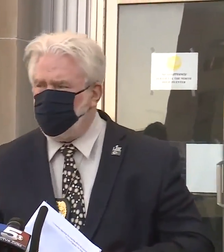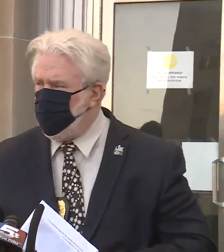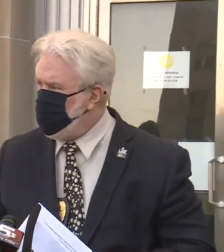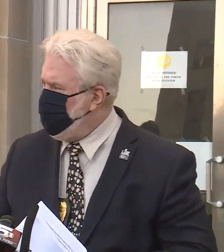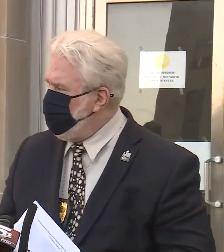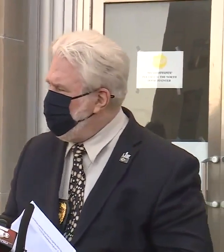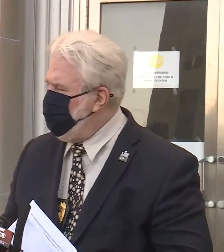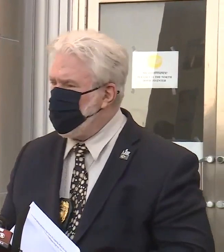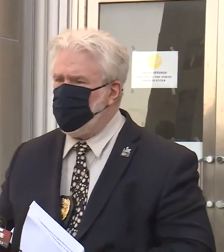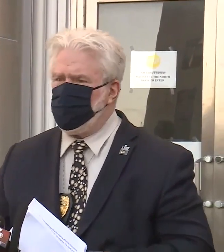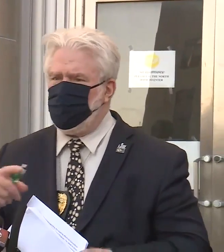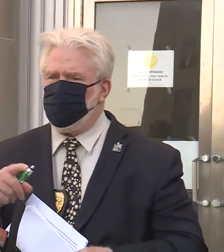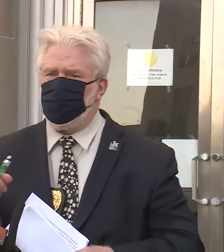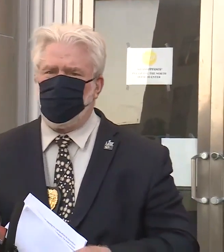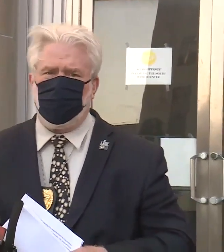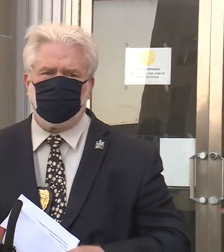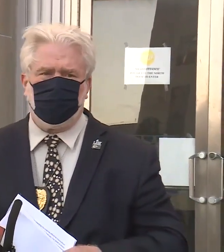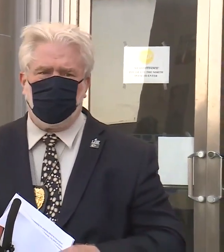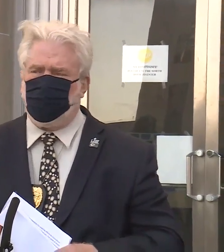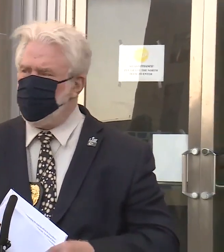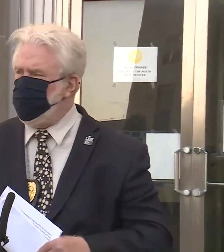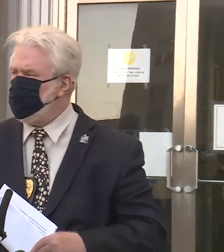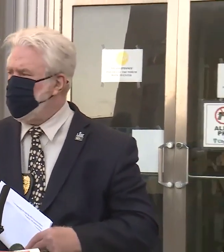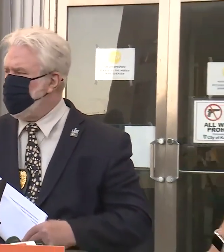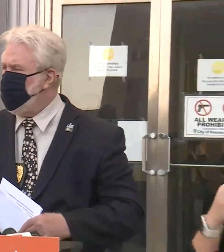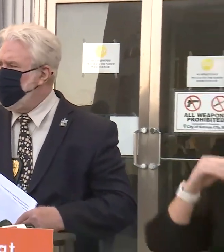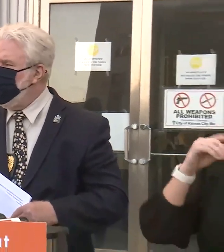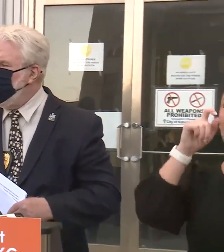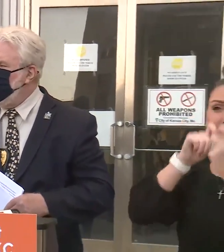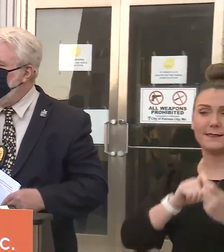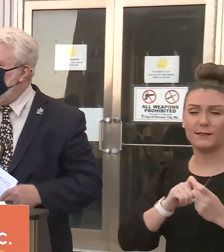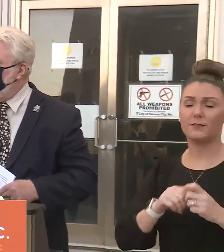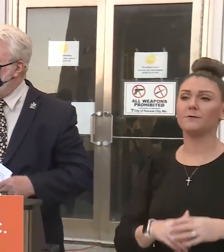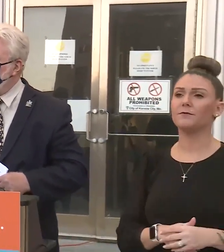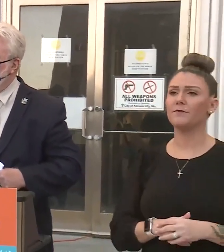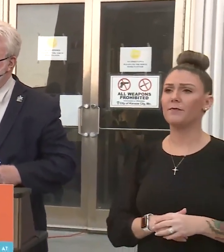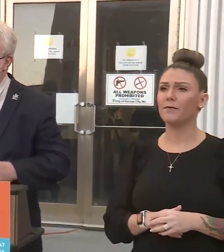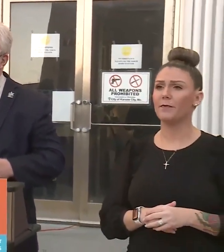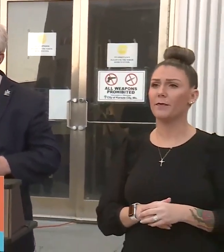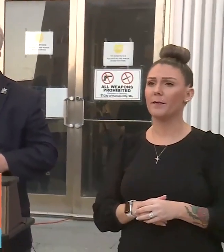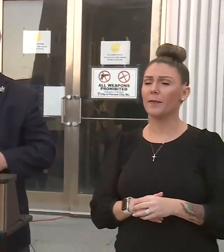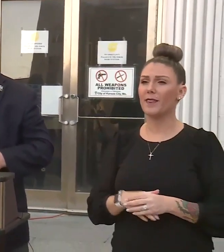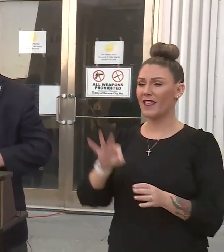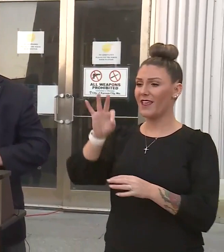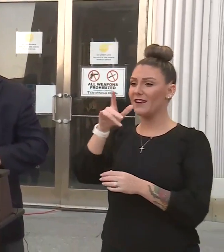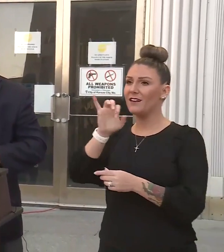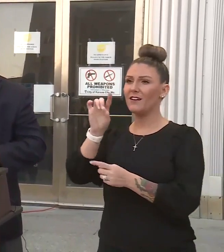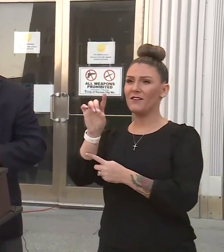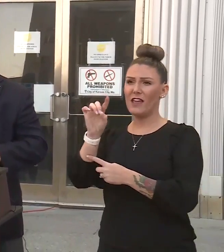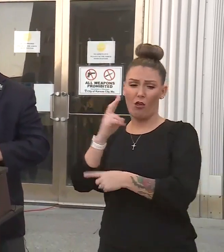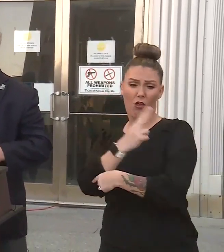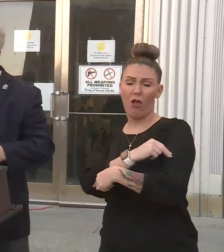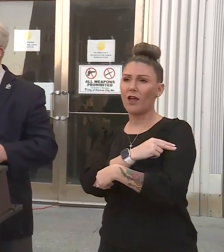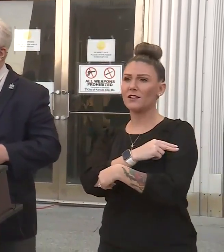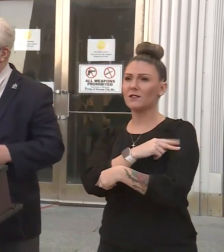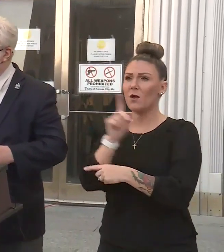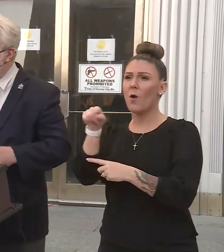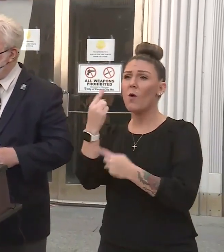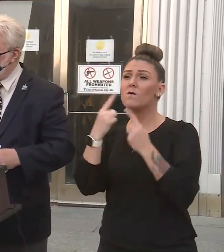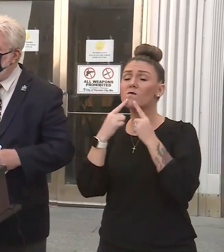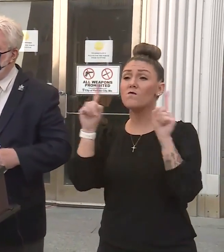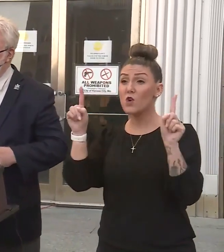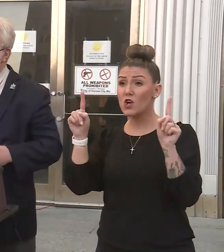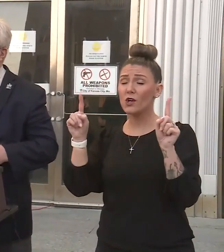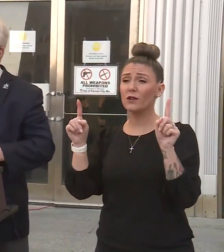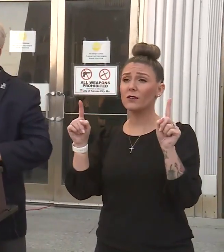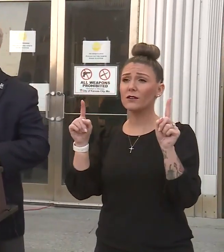So I want to clarify a couple of things in a little more detail. Field hospitals will only work